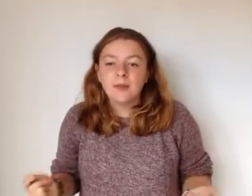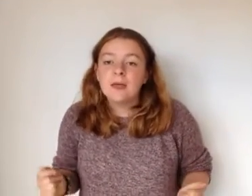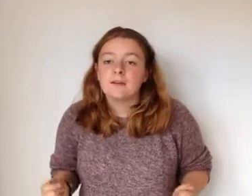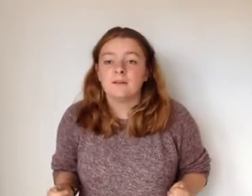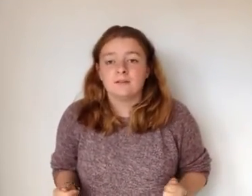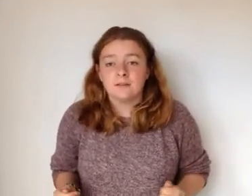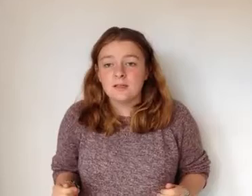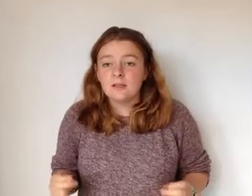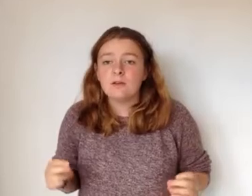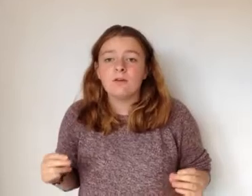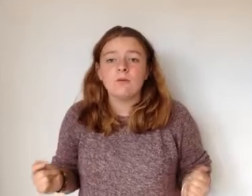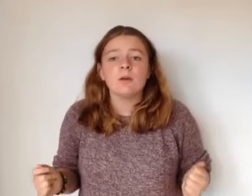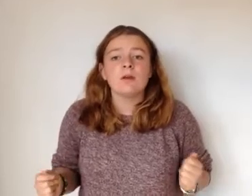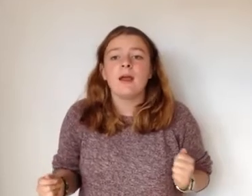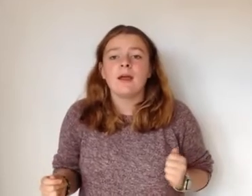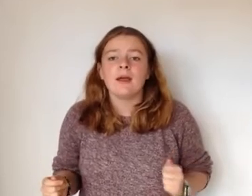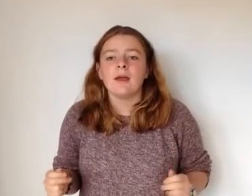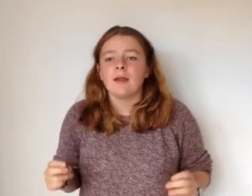To see you again